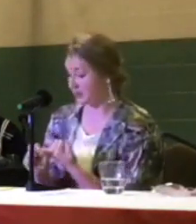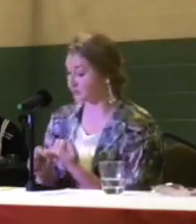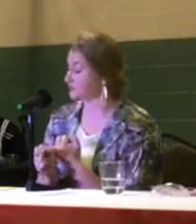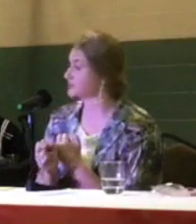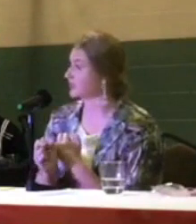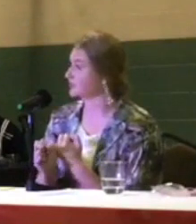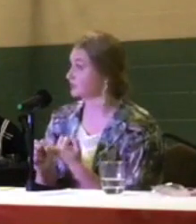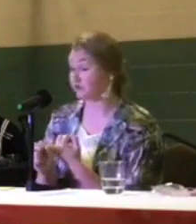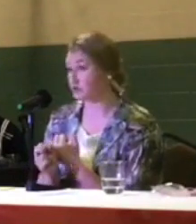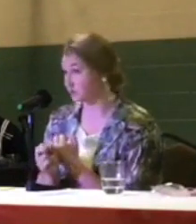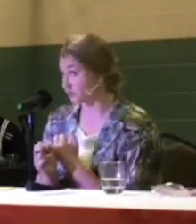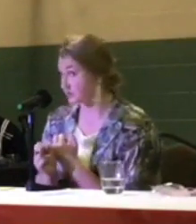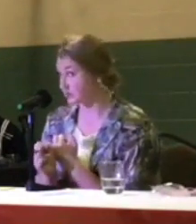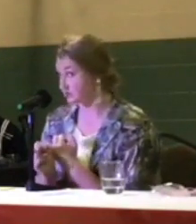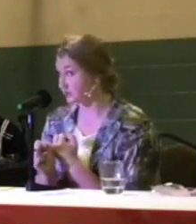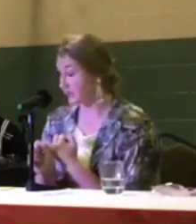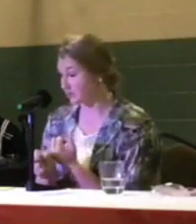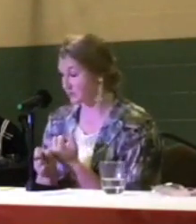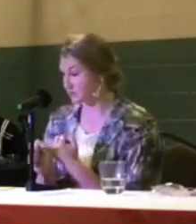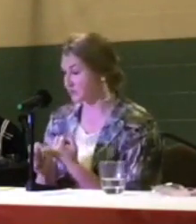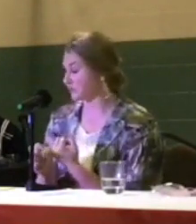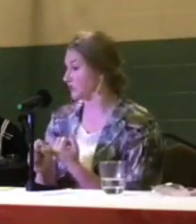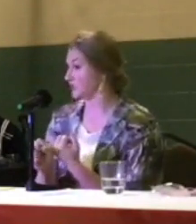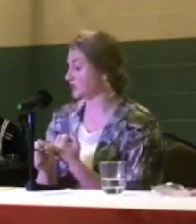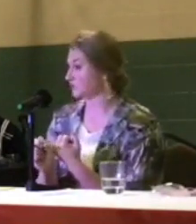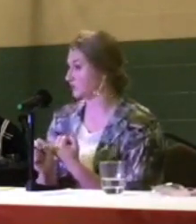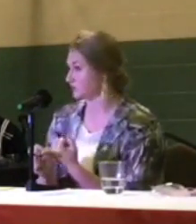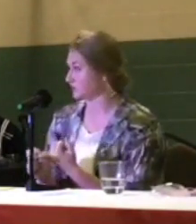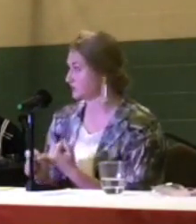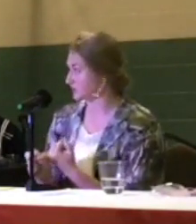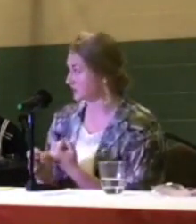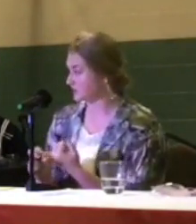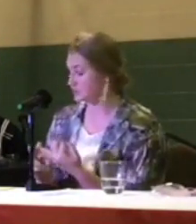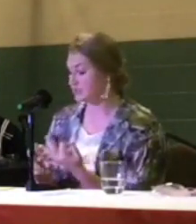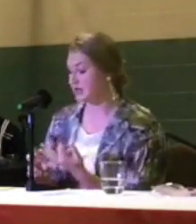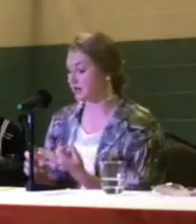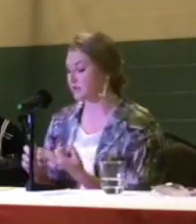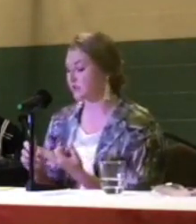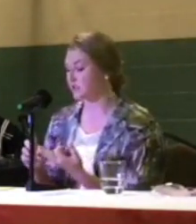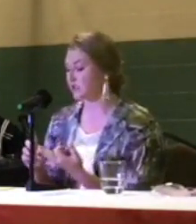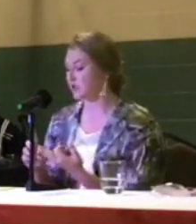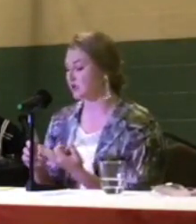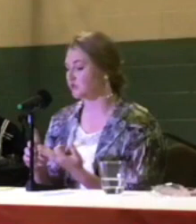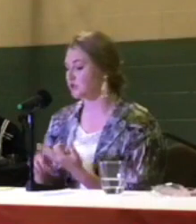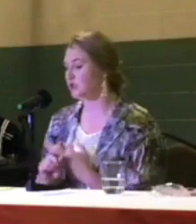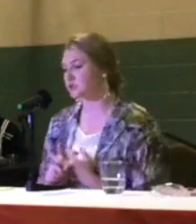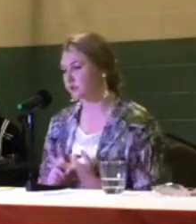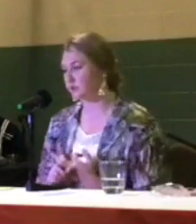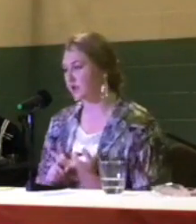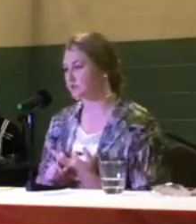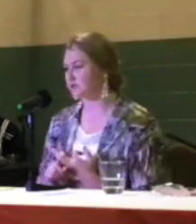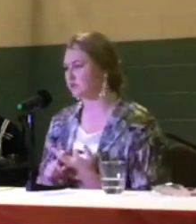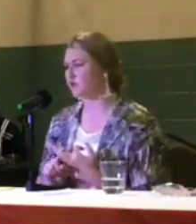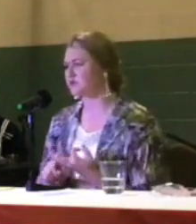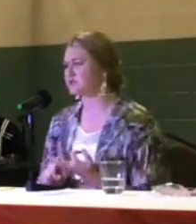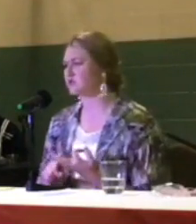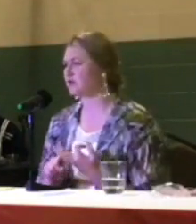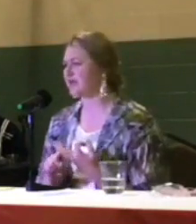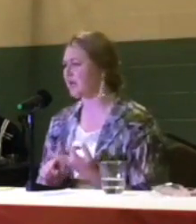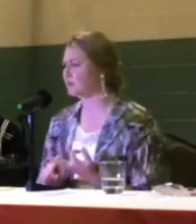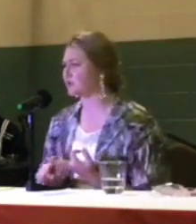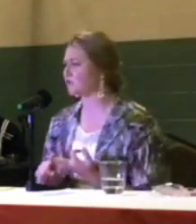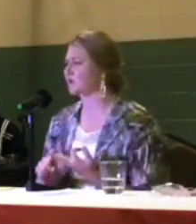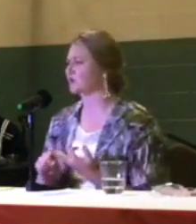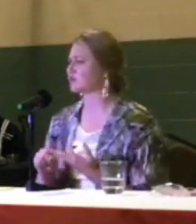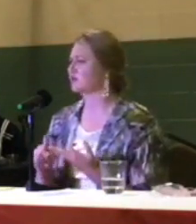Flint, a half percent, even if you don't live in the city of Flint, a half percent of your income goes to the city. I'm thinking of the long-term impacts of what is